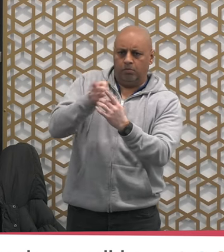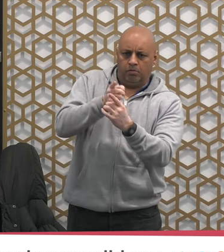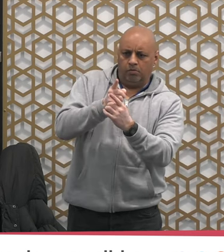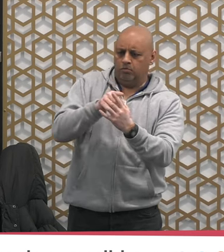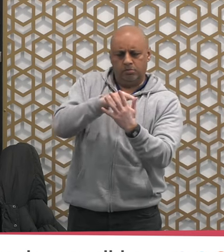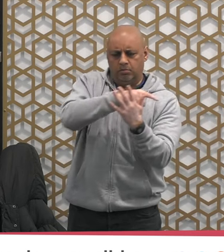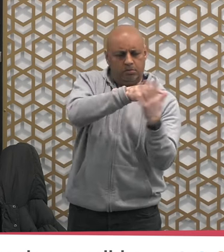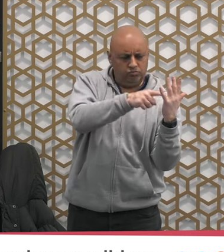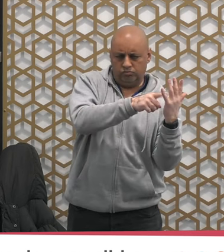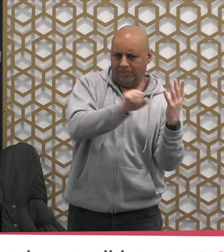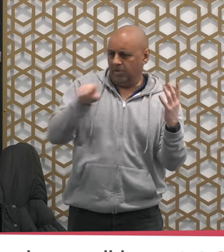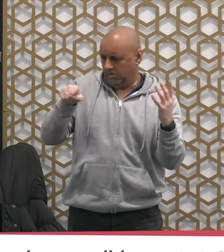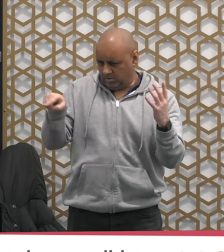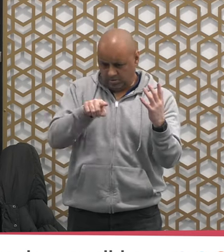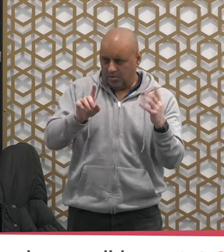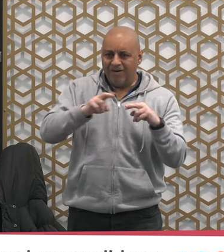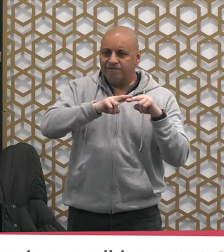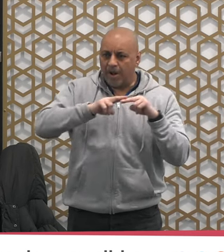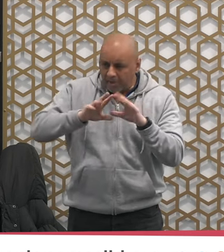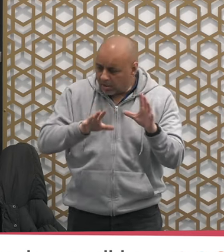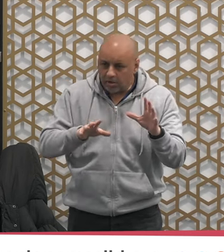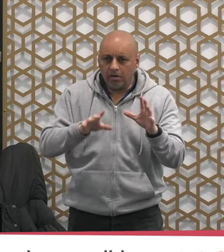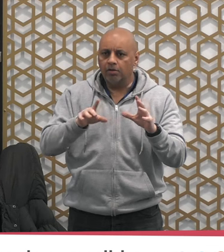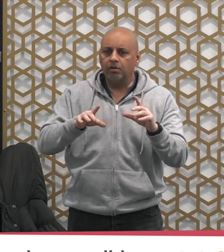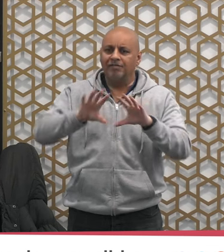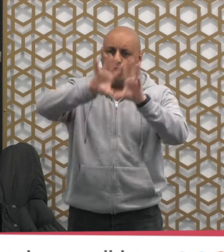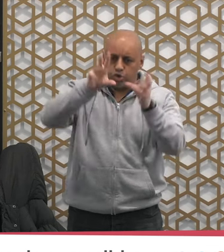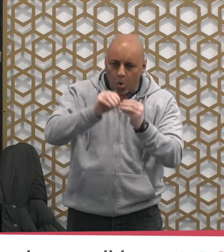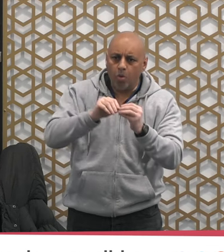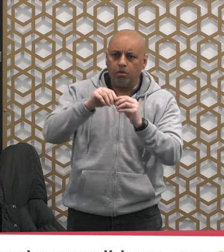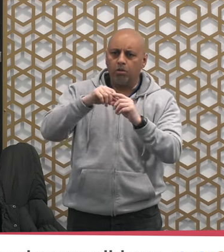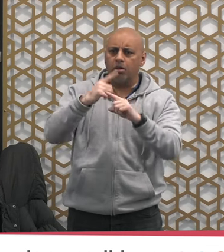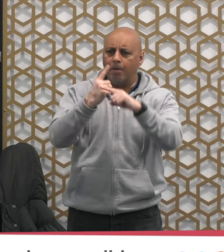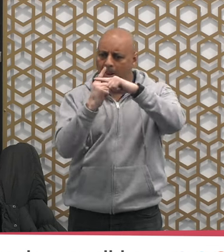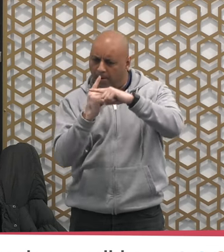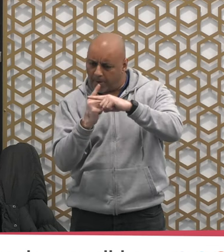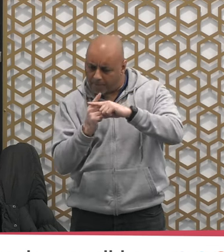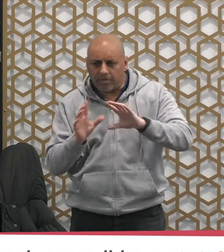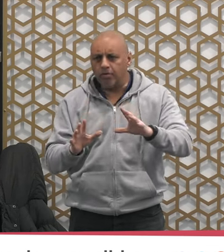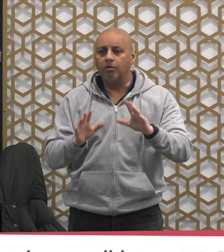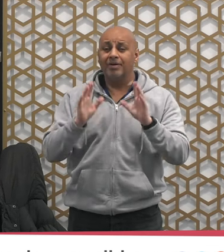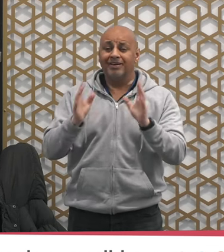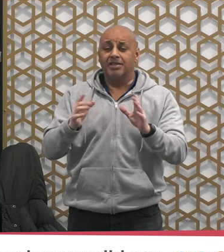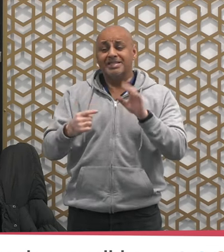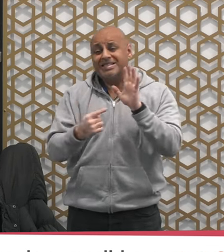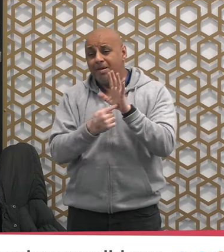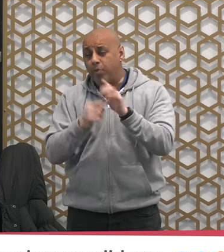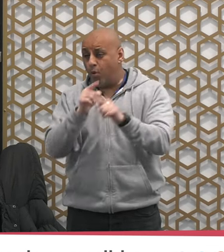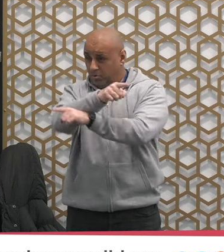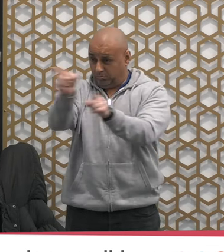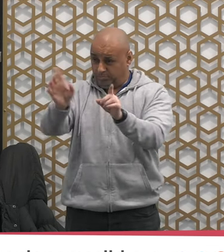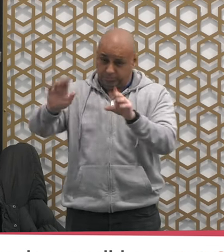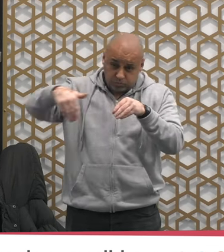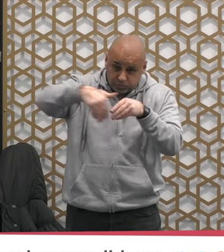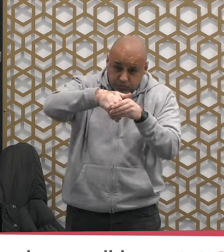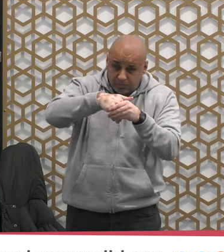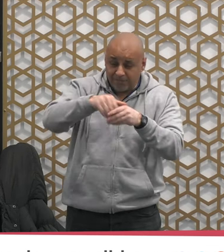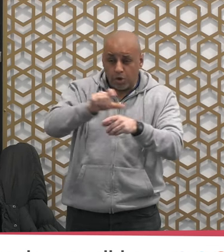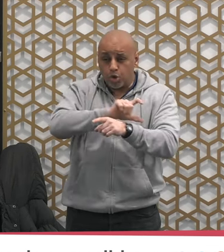another course for you inshaallah so I encourage every one of you to please take part in that course and benefit the month of